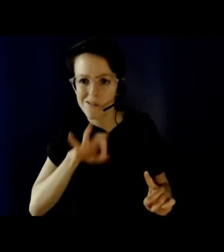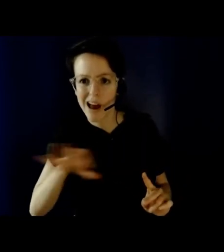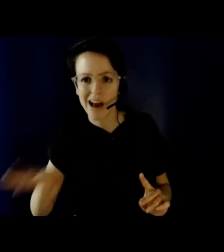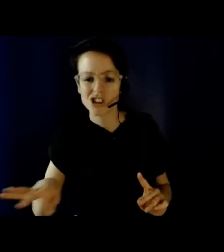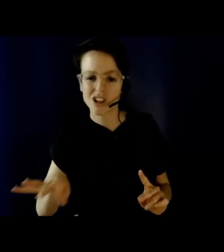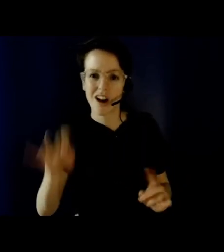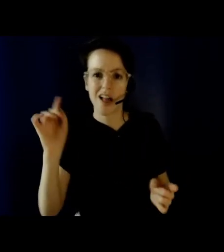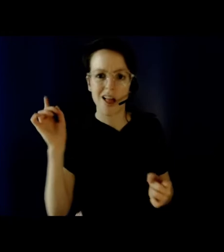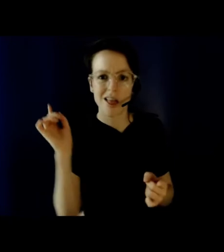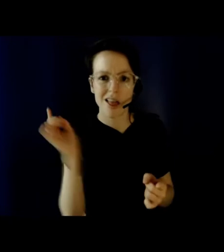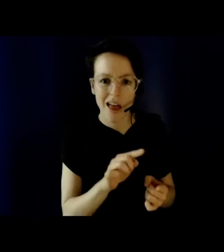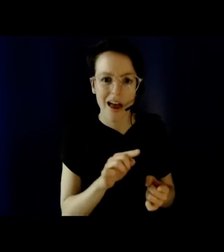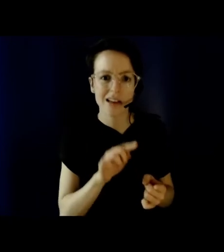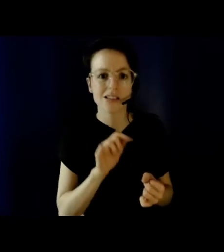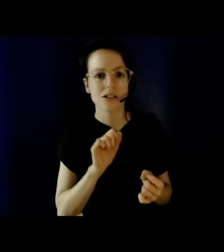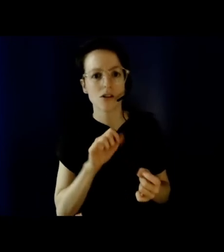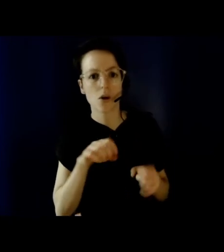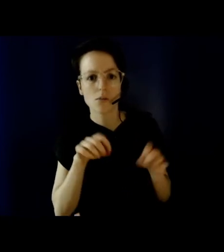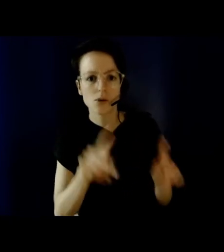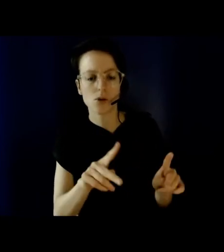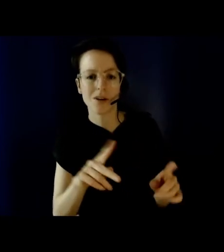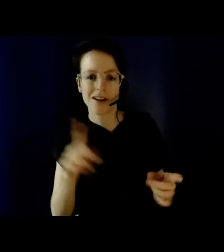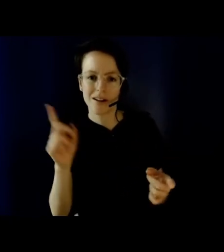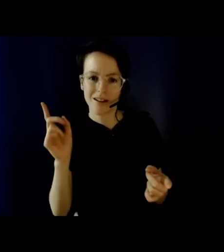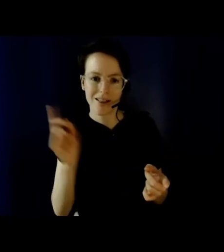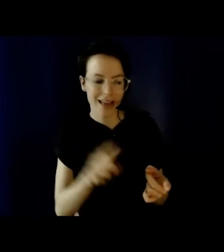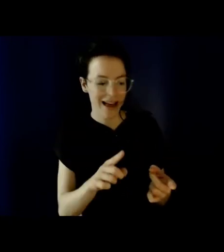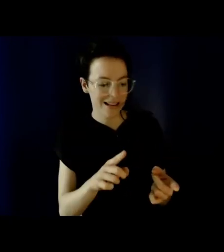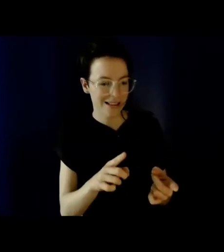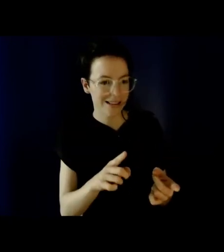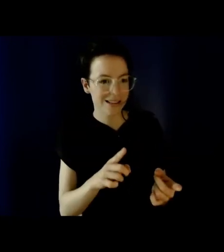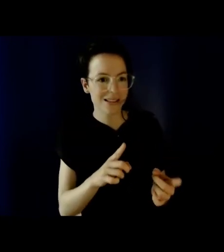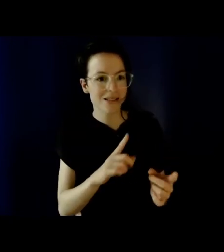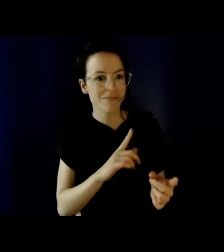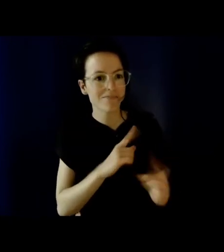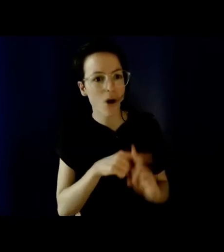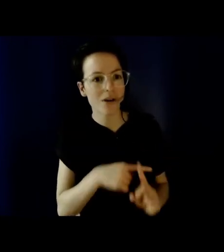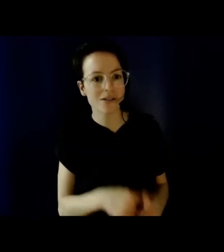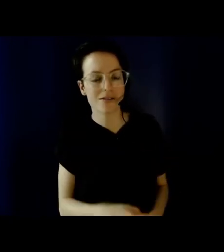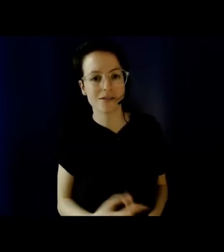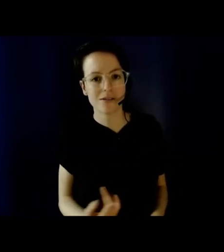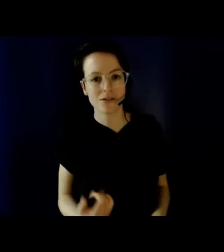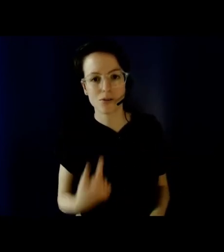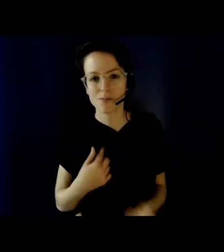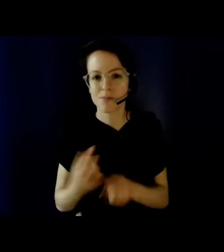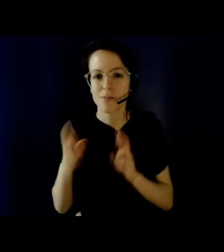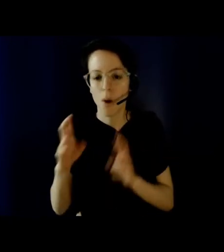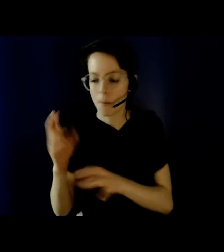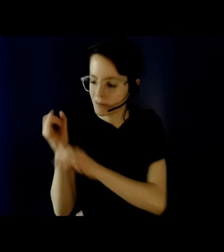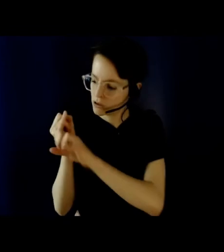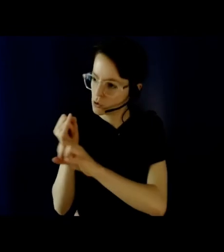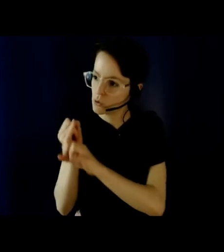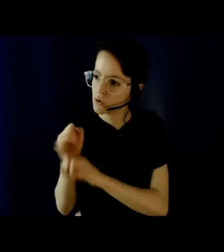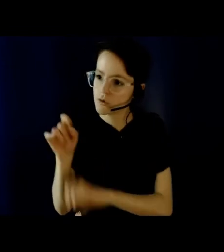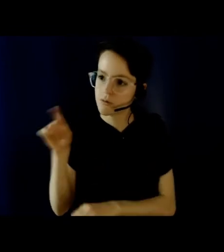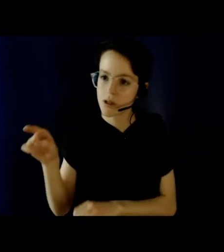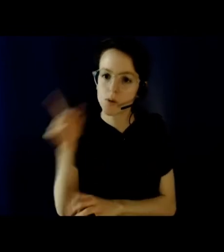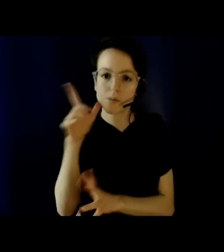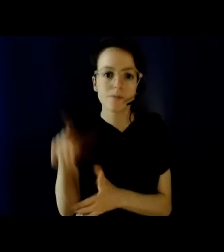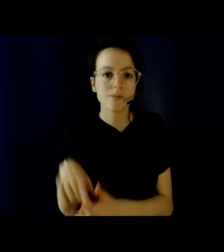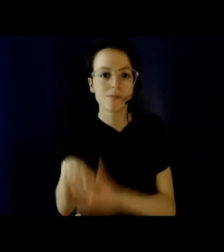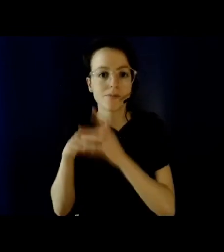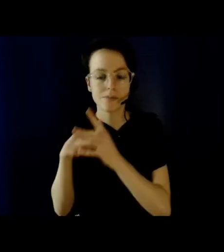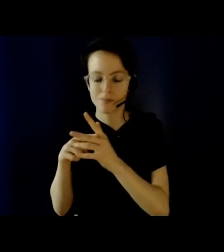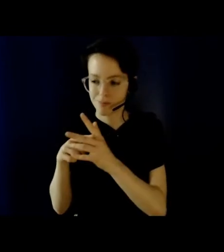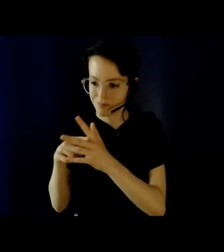wanting. And I would hope that the institution will begin to consult with and